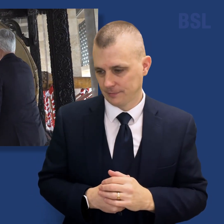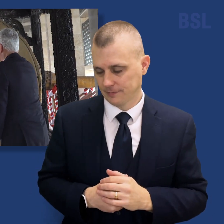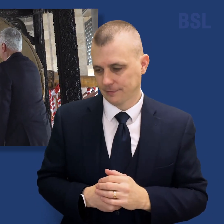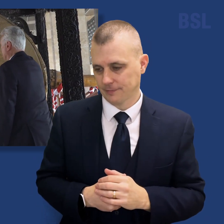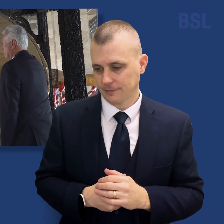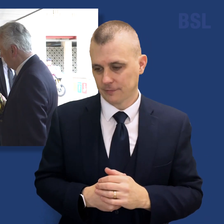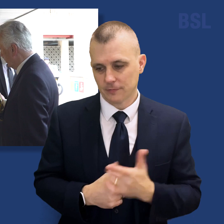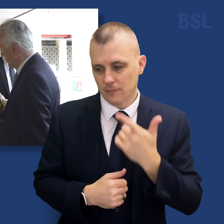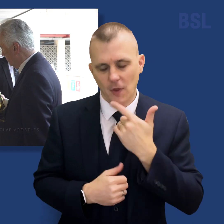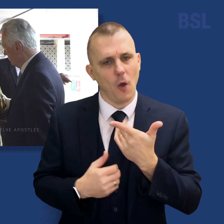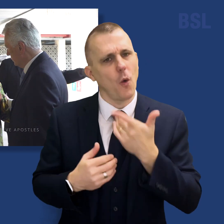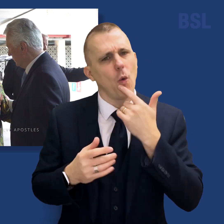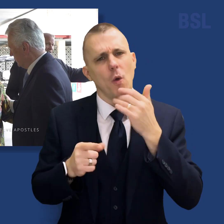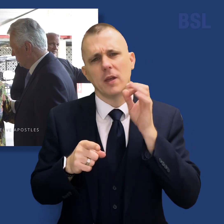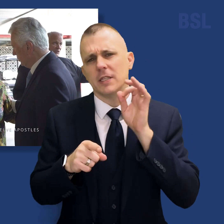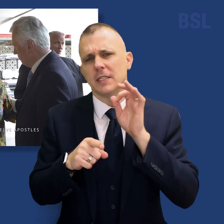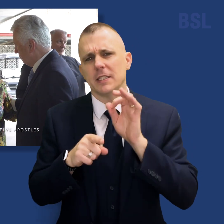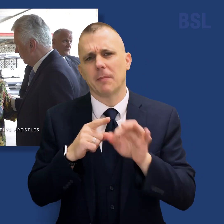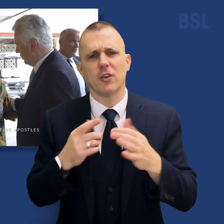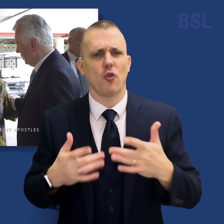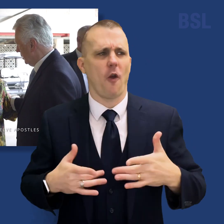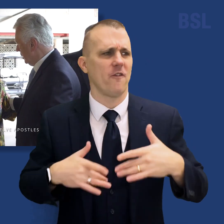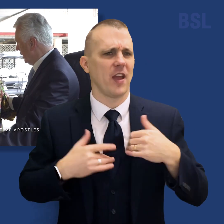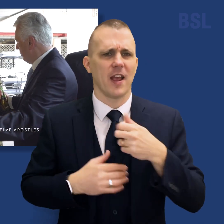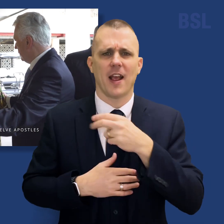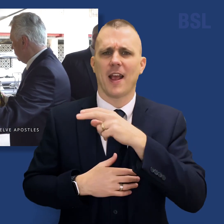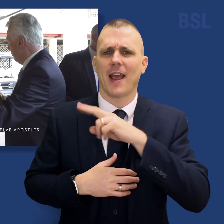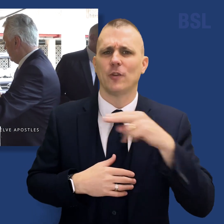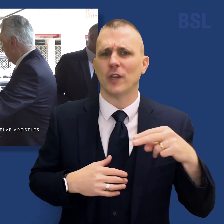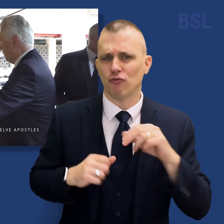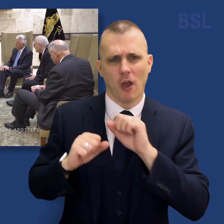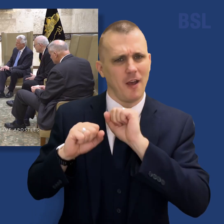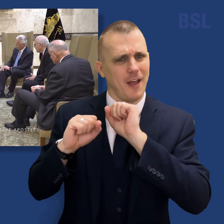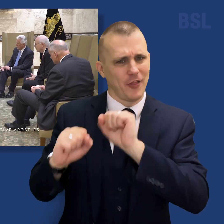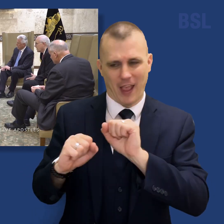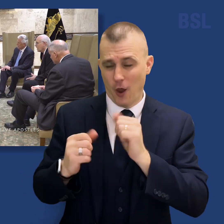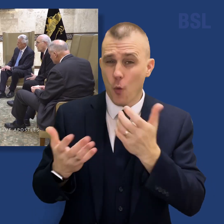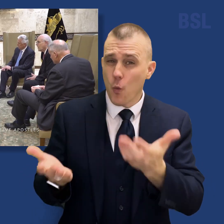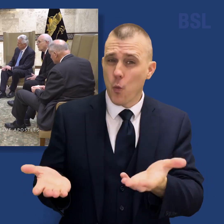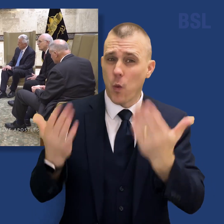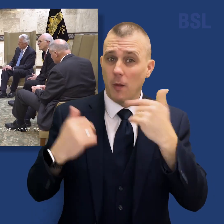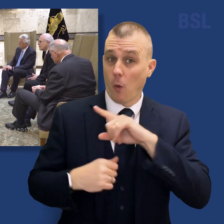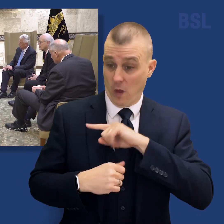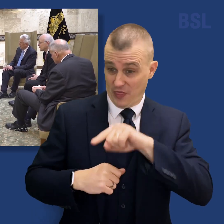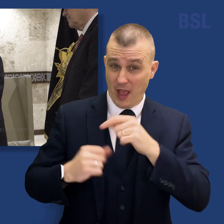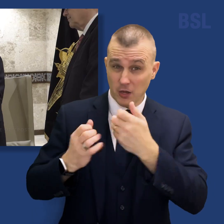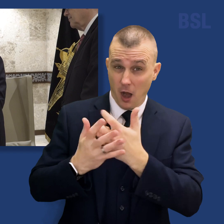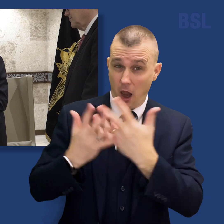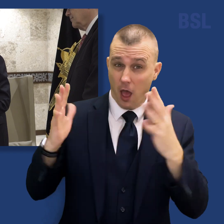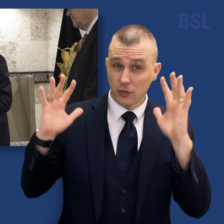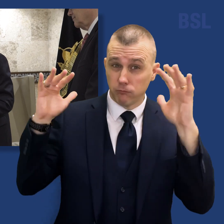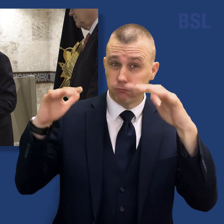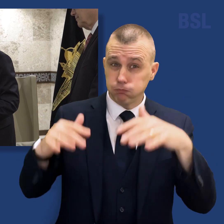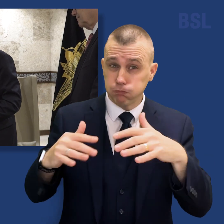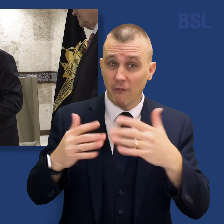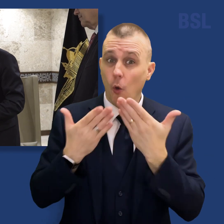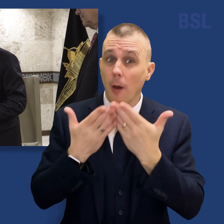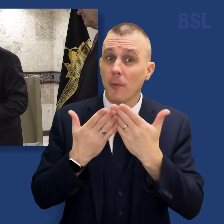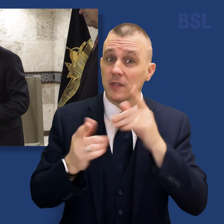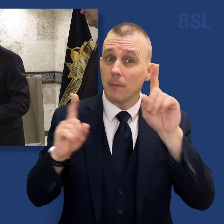I have a special feeling for Indonesia, how welcoming they are. It's the largest population of Muslim people in the